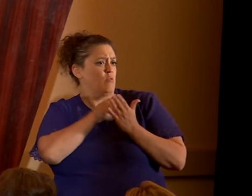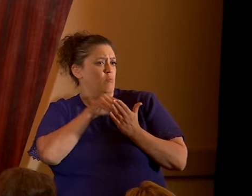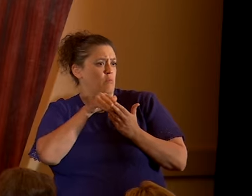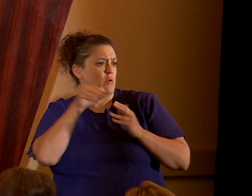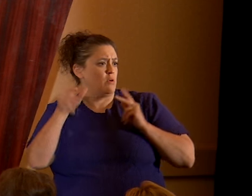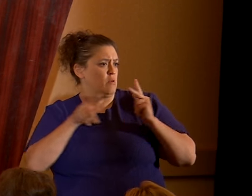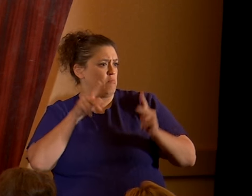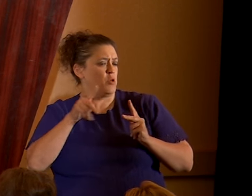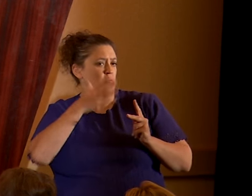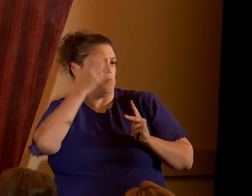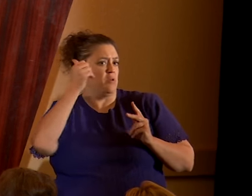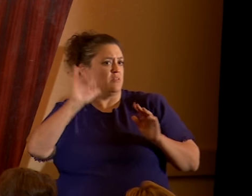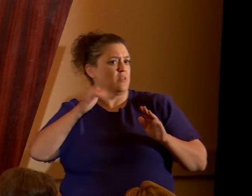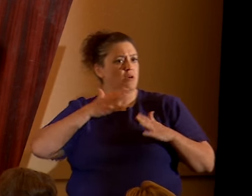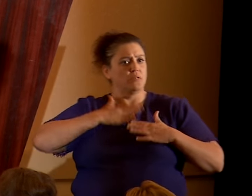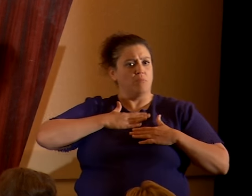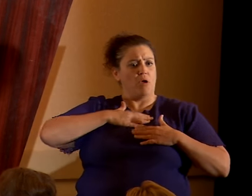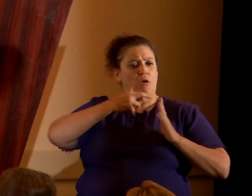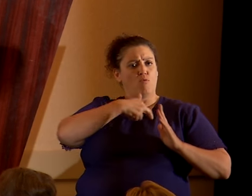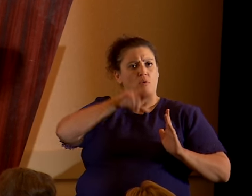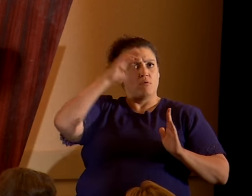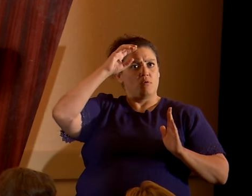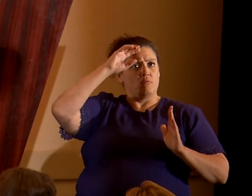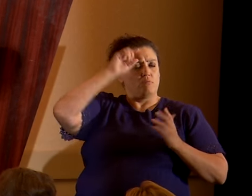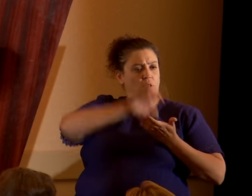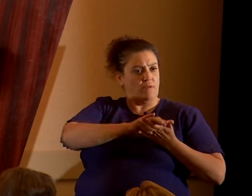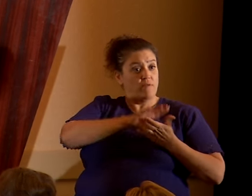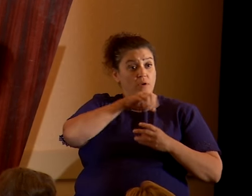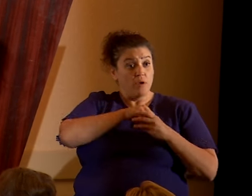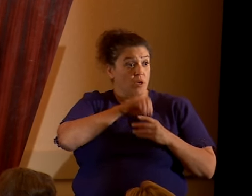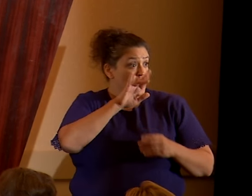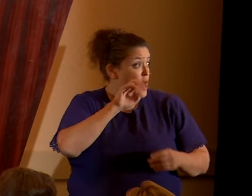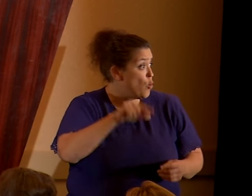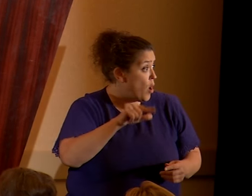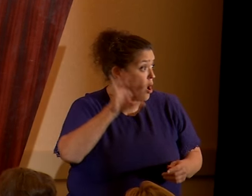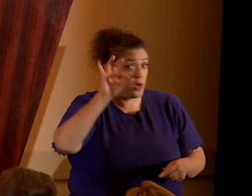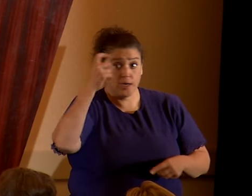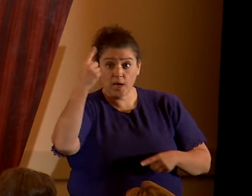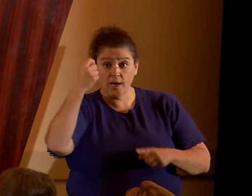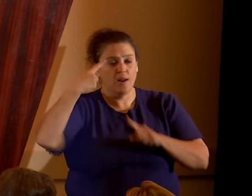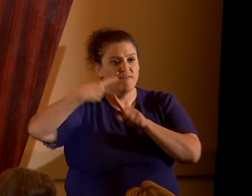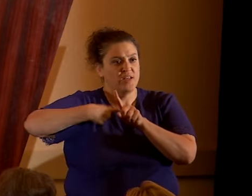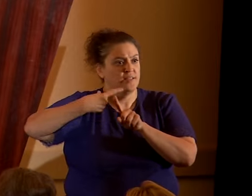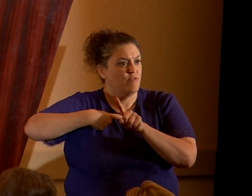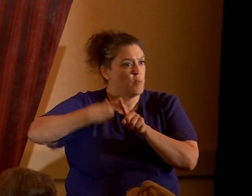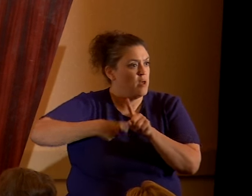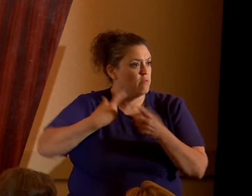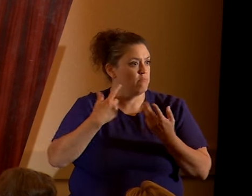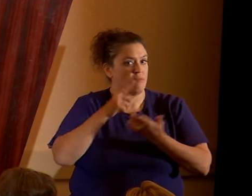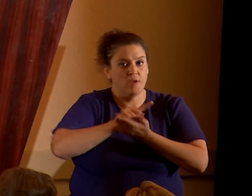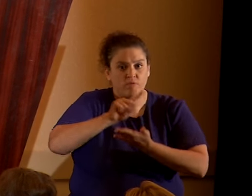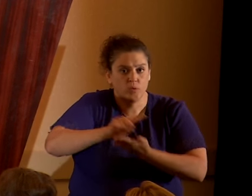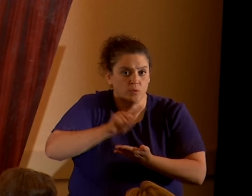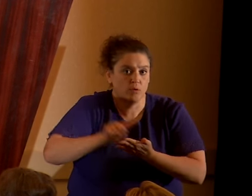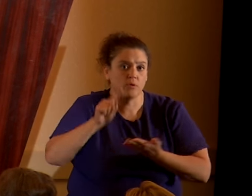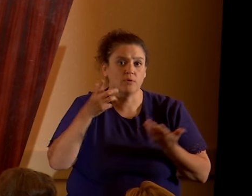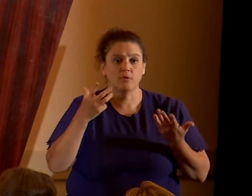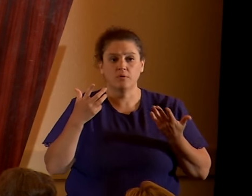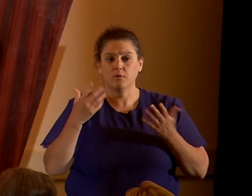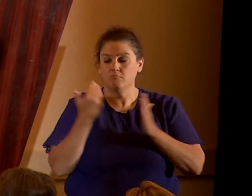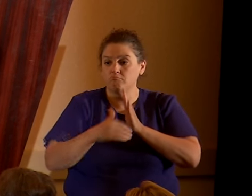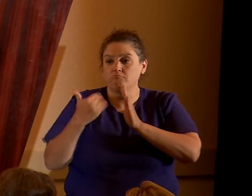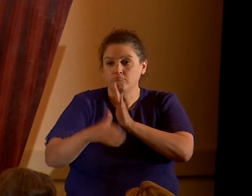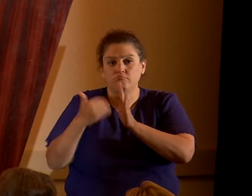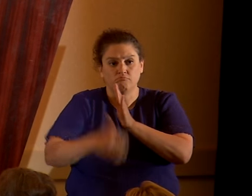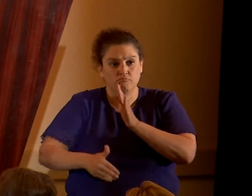their poisonous ideology. In Iraq, we have 9-11 every month, if not every week. And it's also